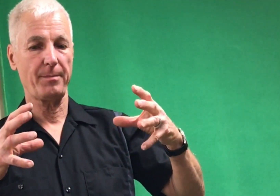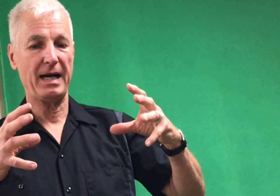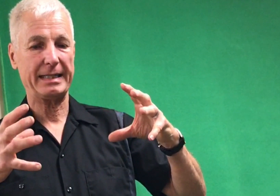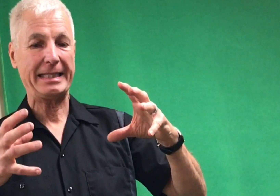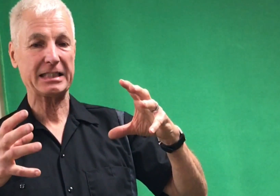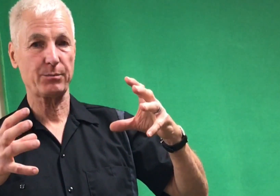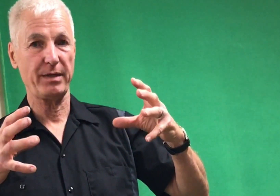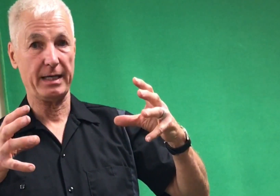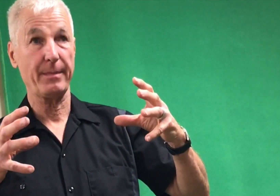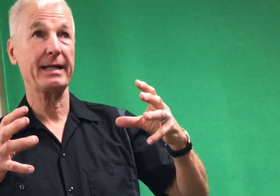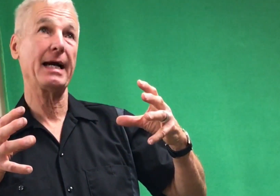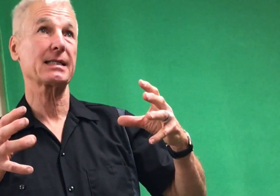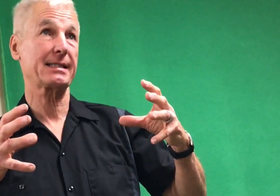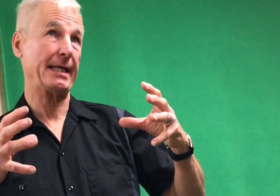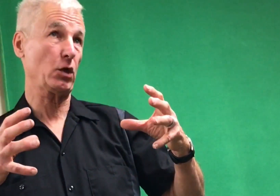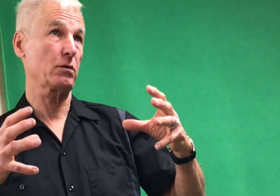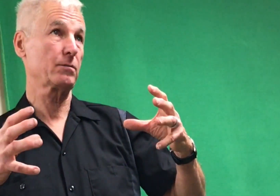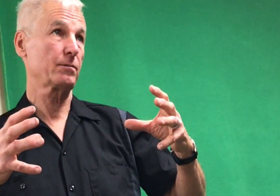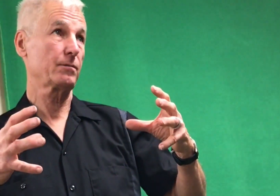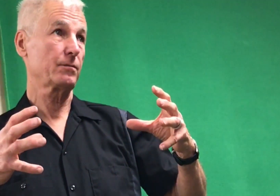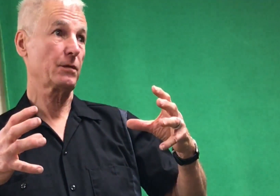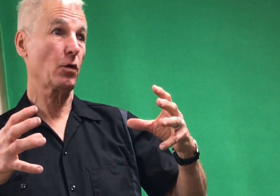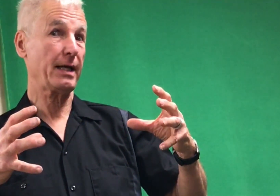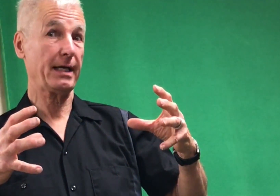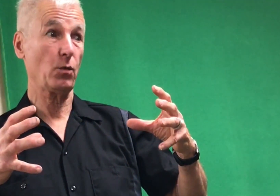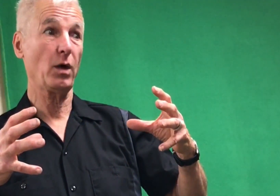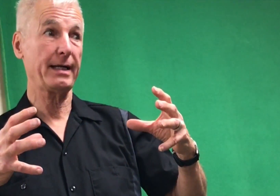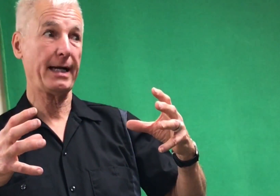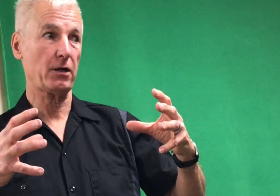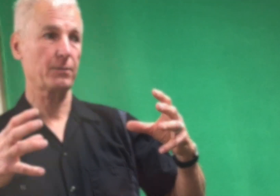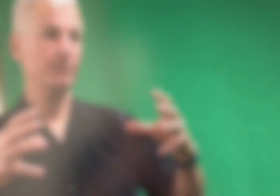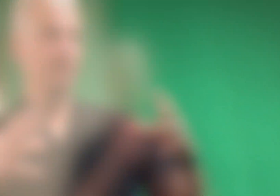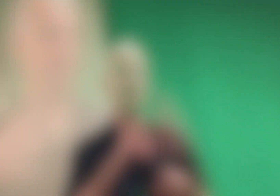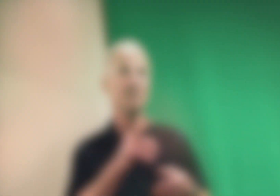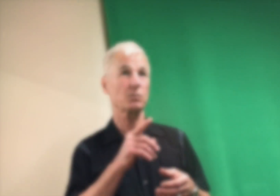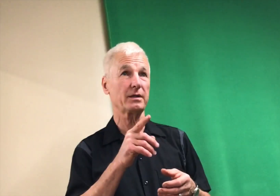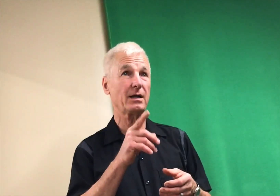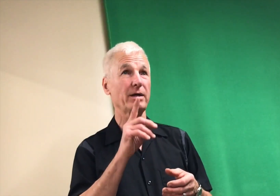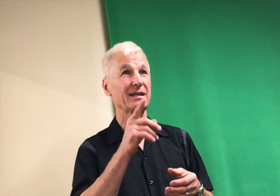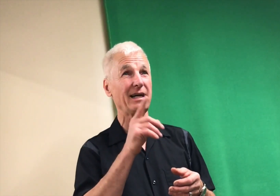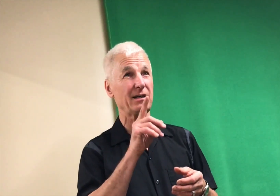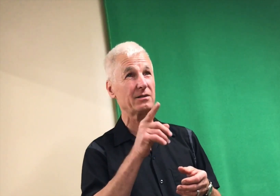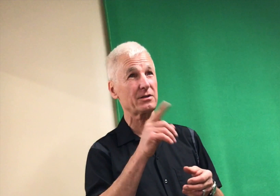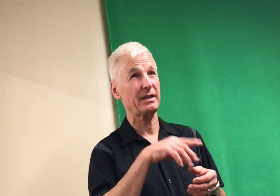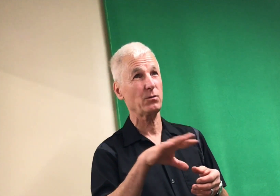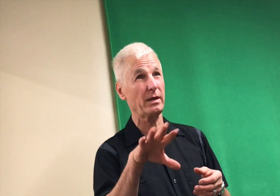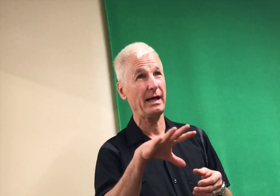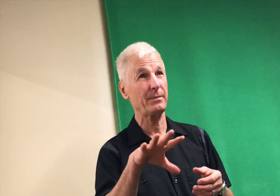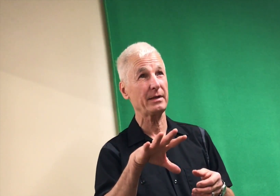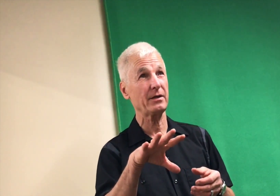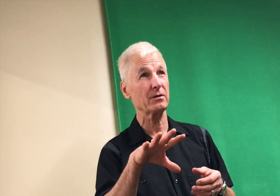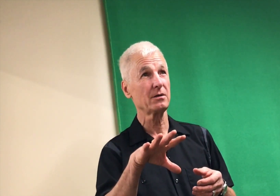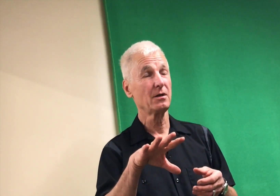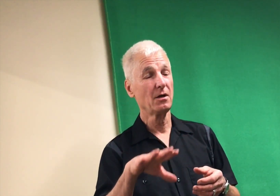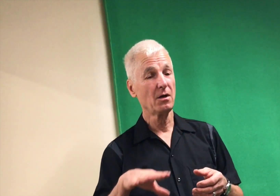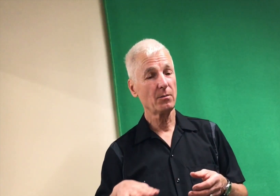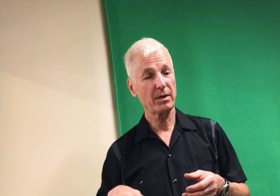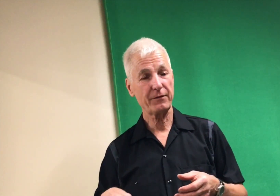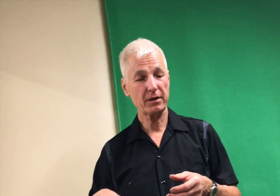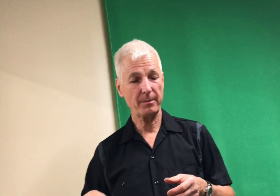about this big made out of steel, okay? It wasn't there. this one? Now, we kind of understand what happened here, but if you can